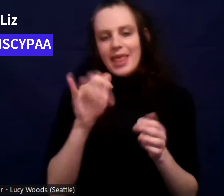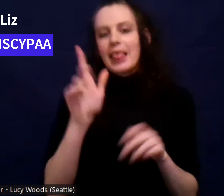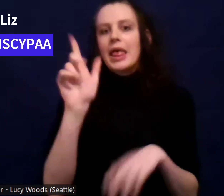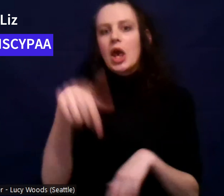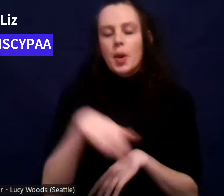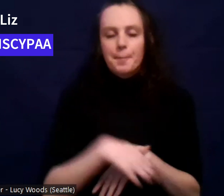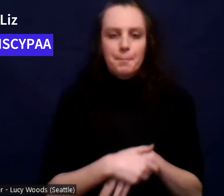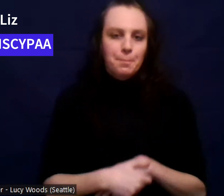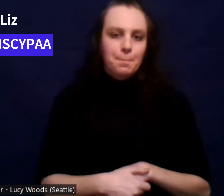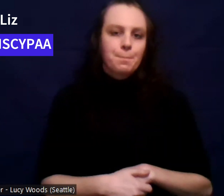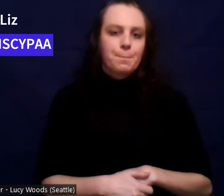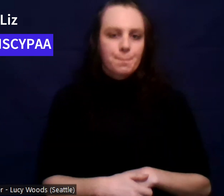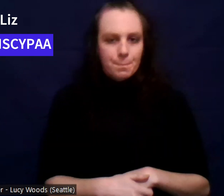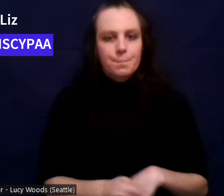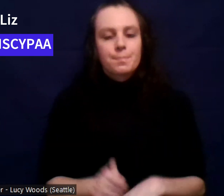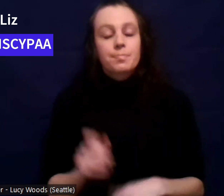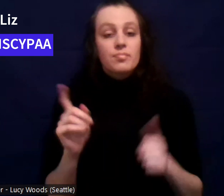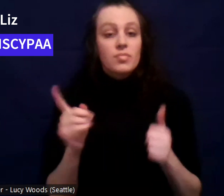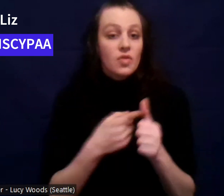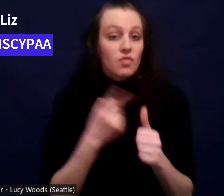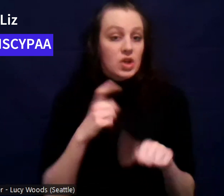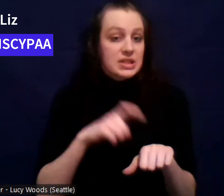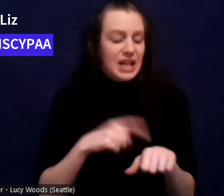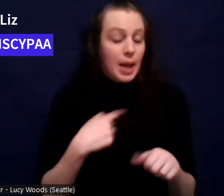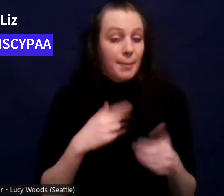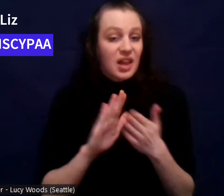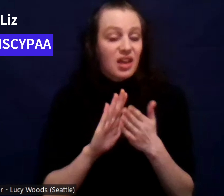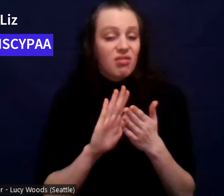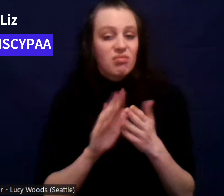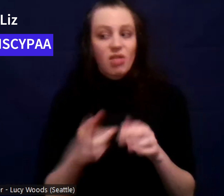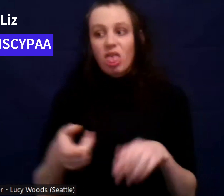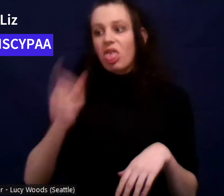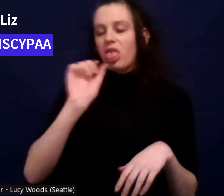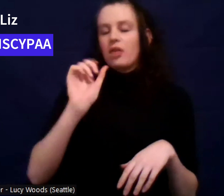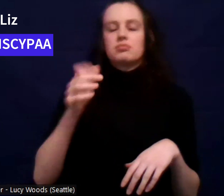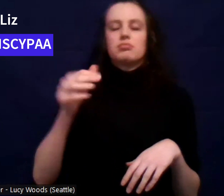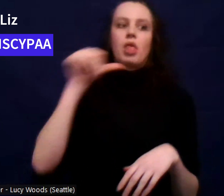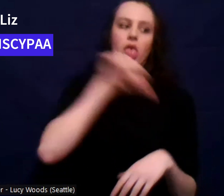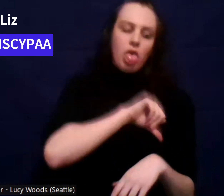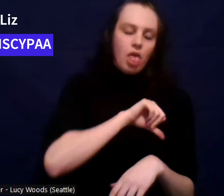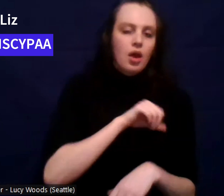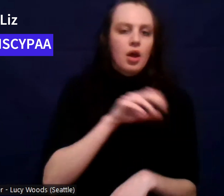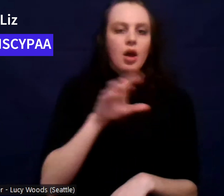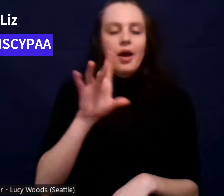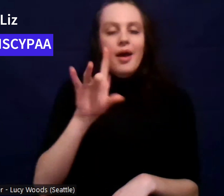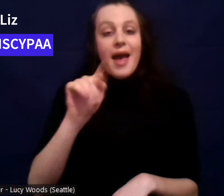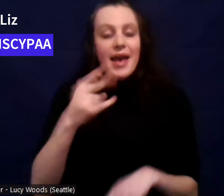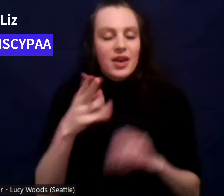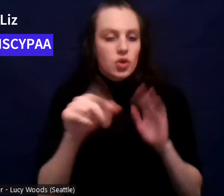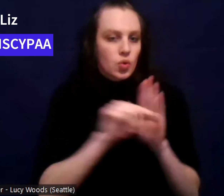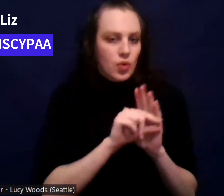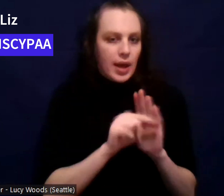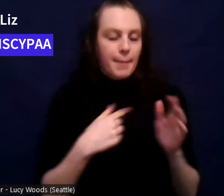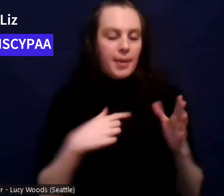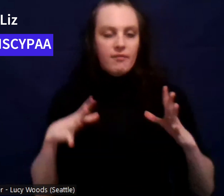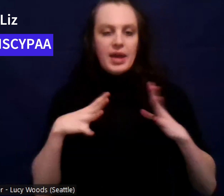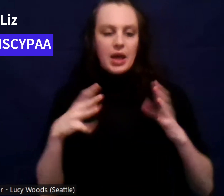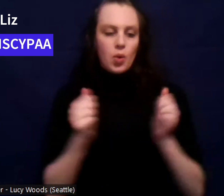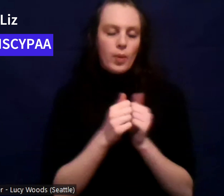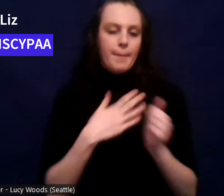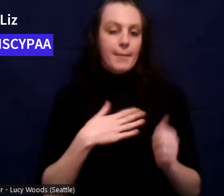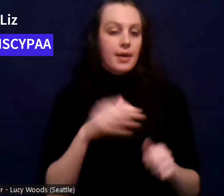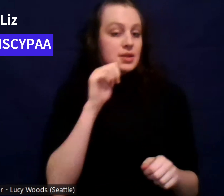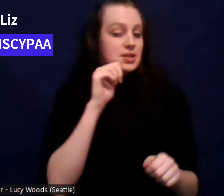Um, and the first time I got drunk was in eighth grade. Um, I was on vacation with my sister and my mom.